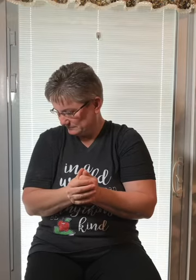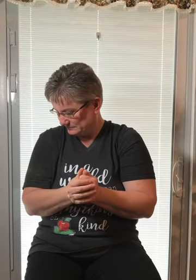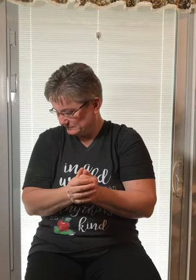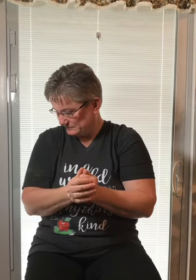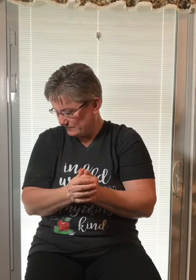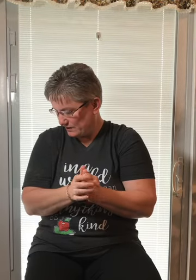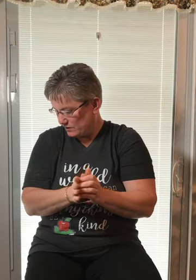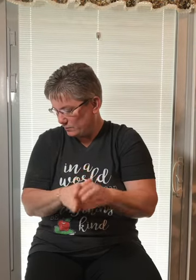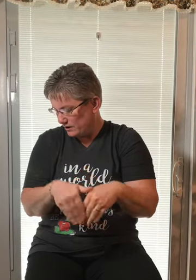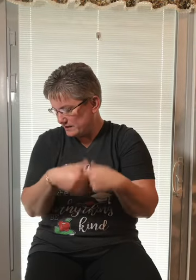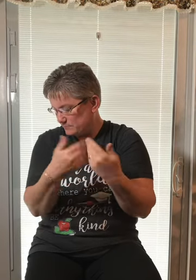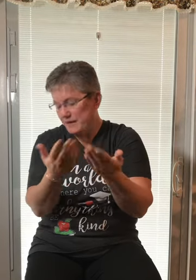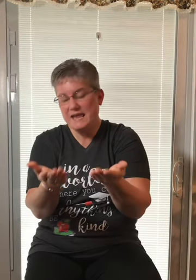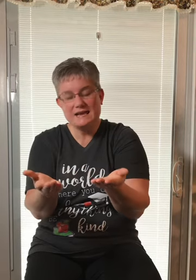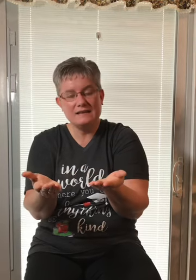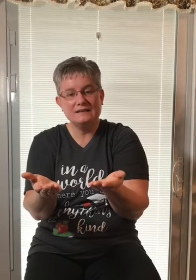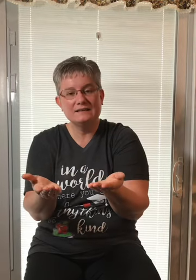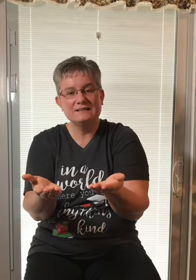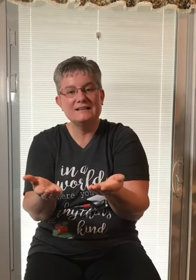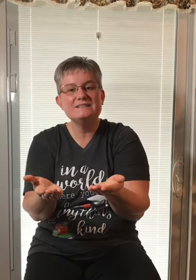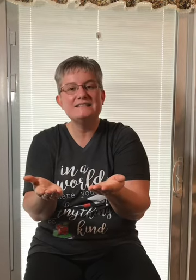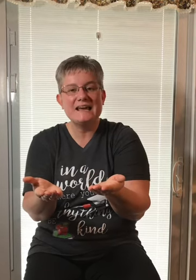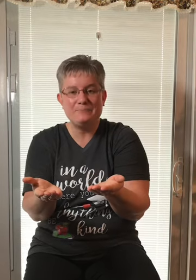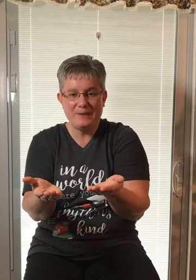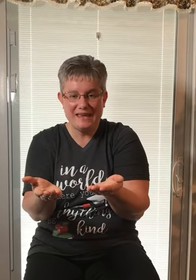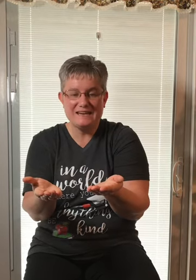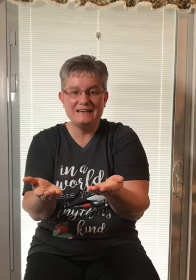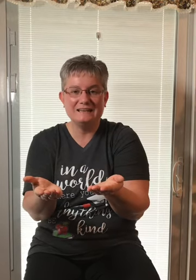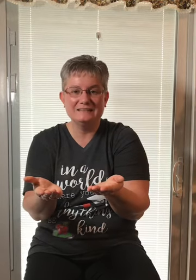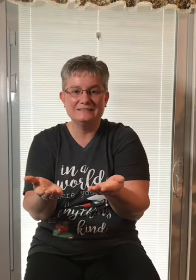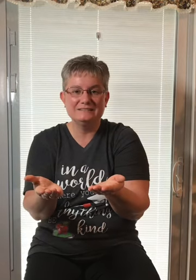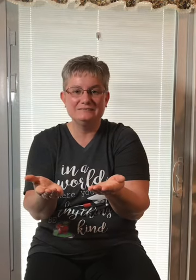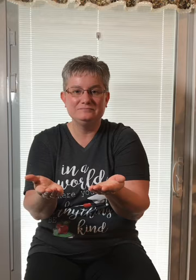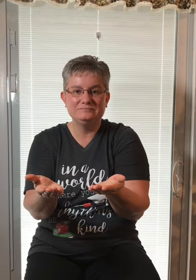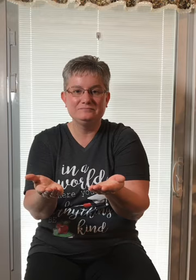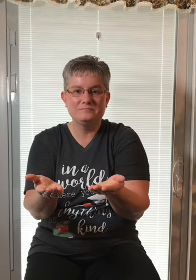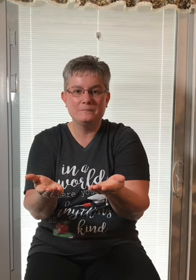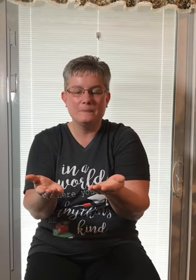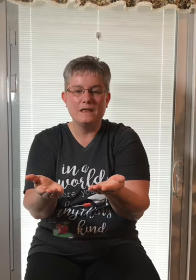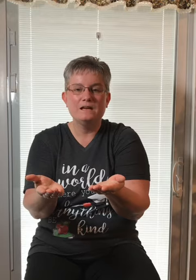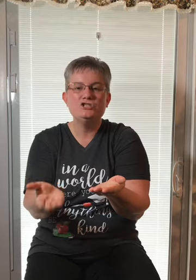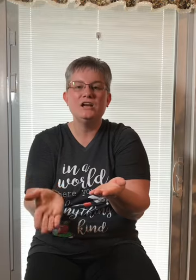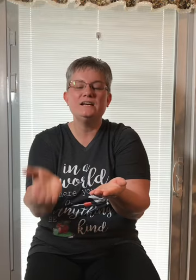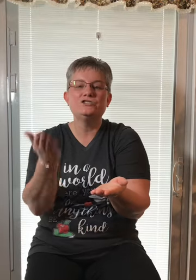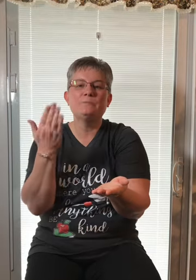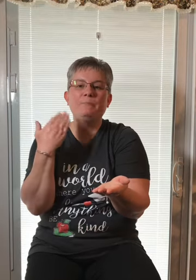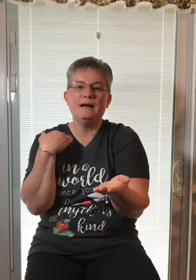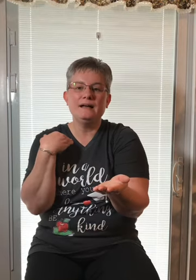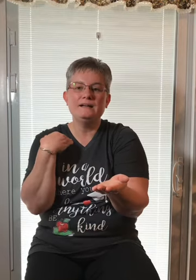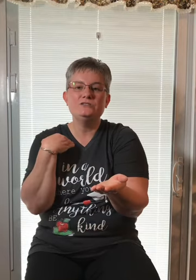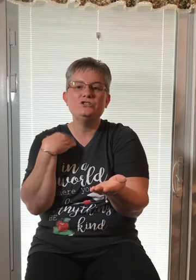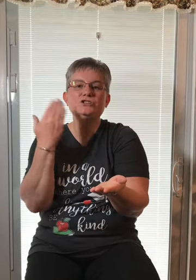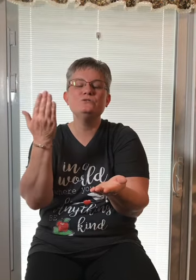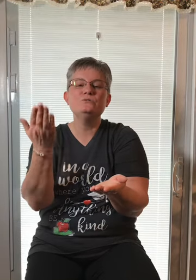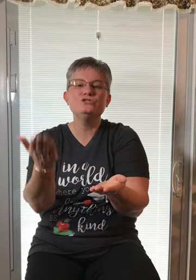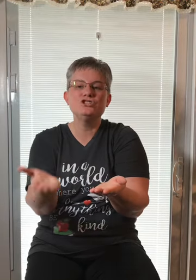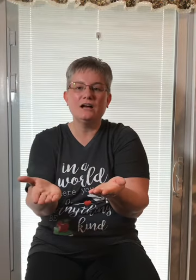The word is pen. Say pen. Change puh to ch.